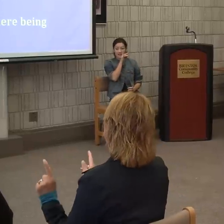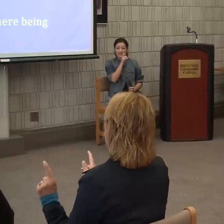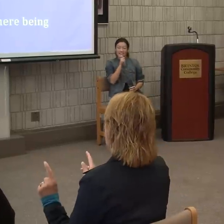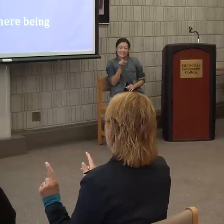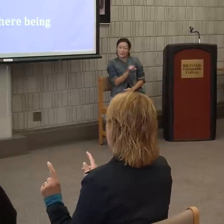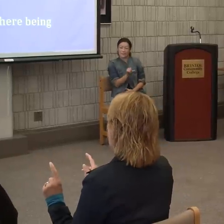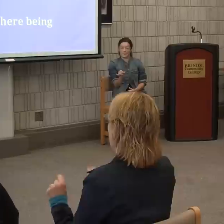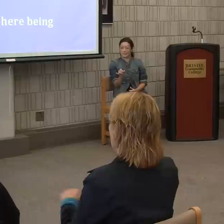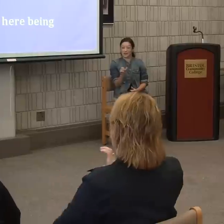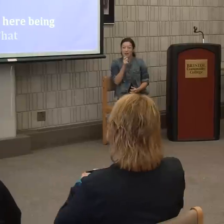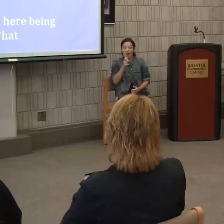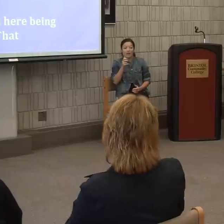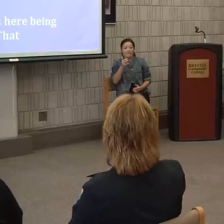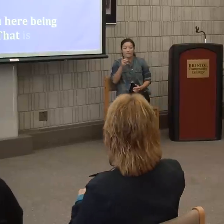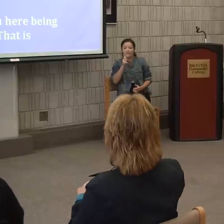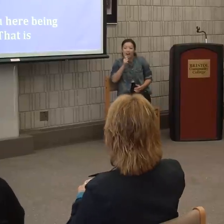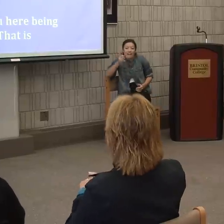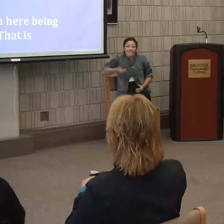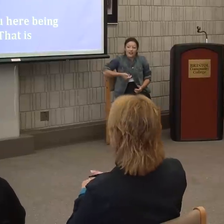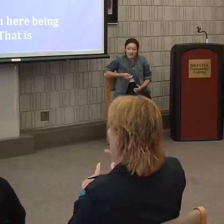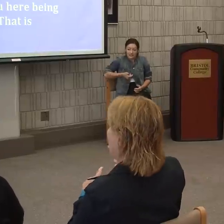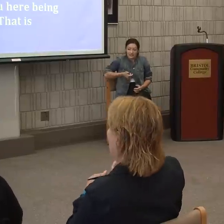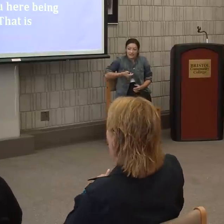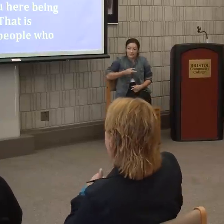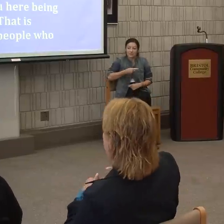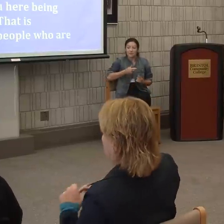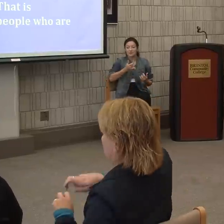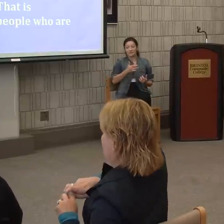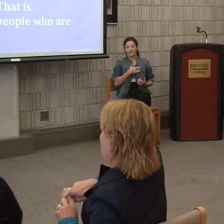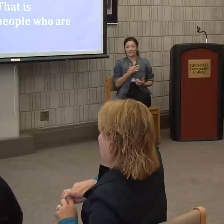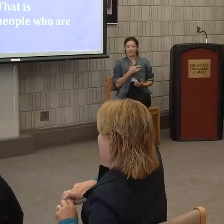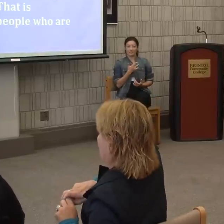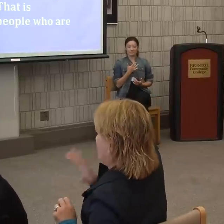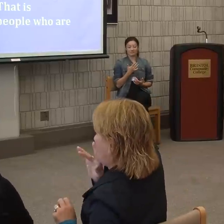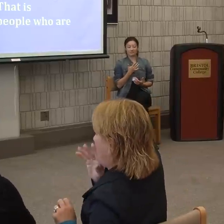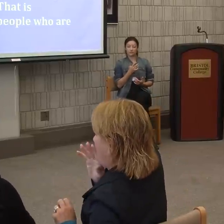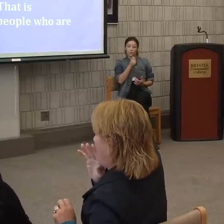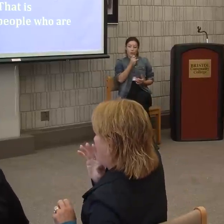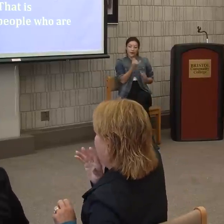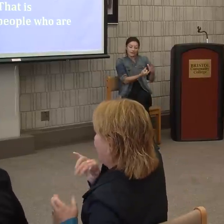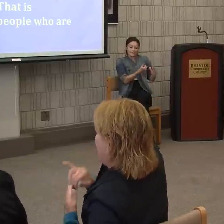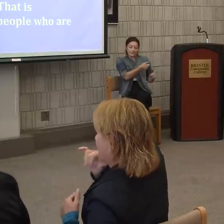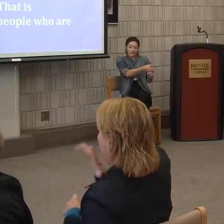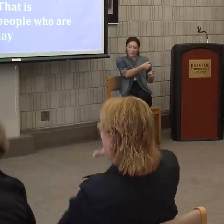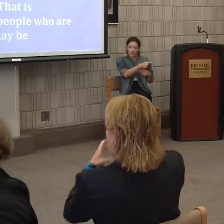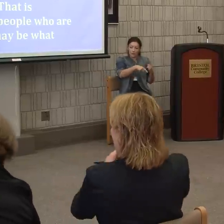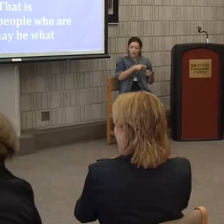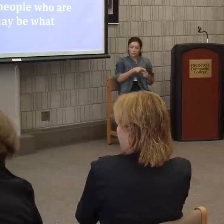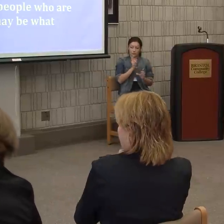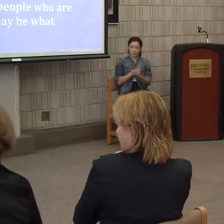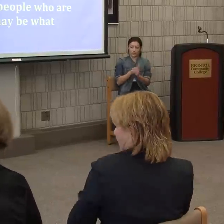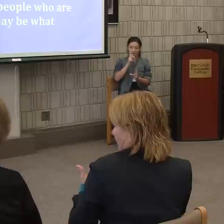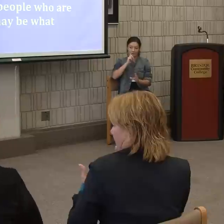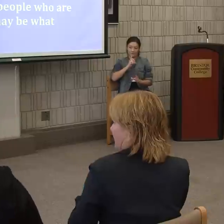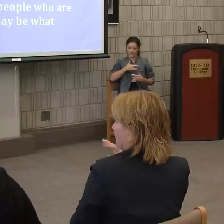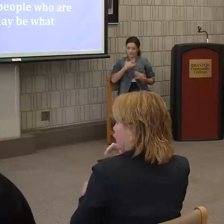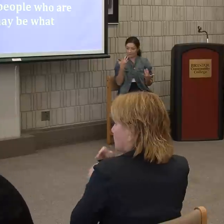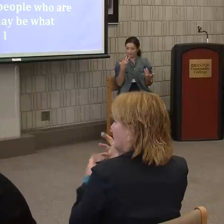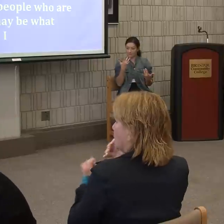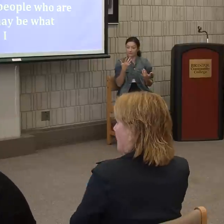So that might have been some of what you're seeing, but I would recommend going on the BCC Deaf Studies Facebook page if you're on Facebook.